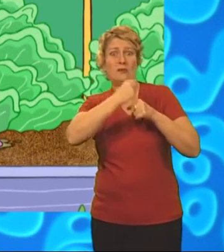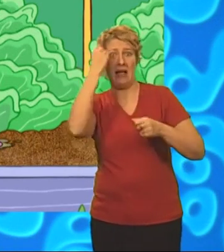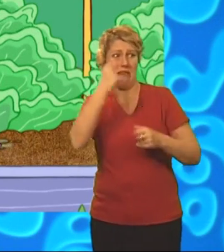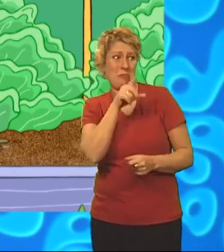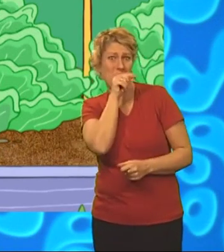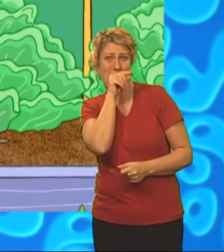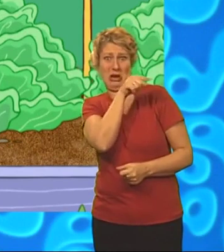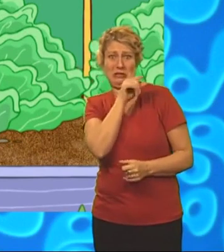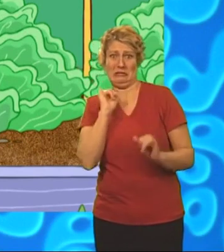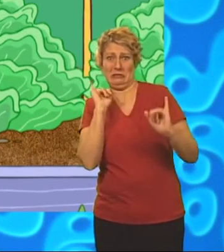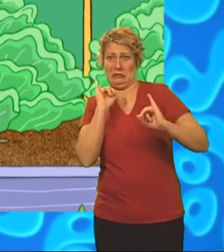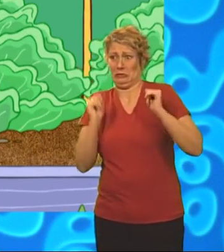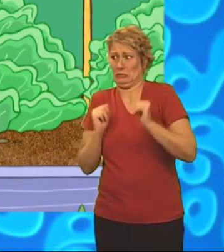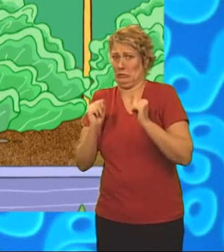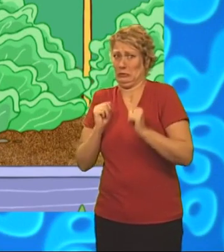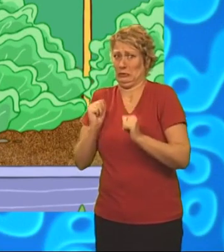bird with him.